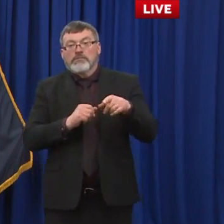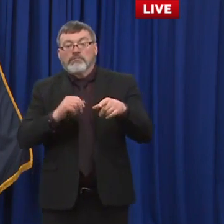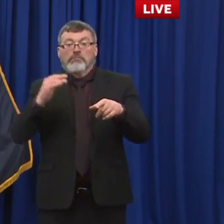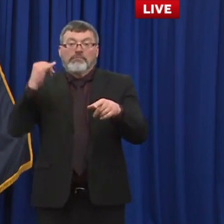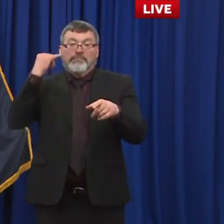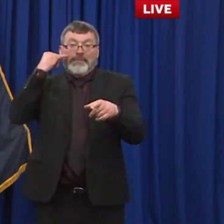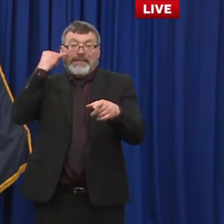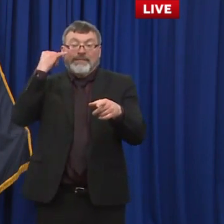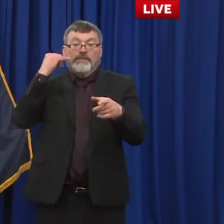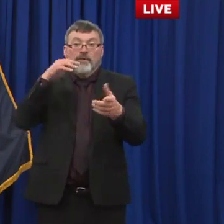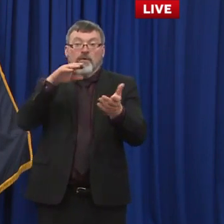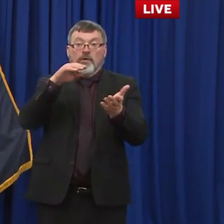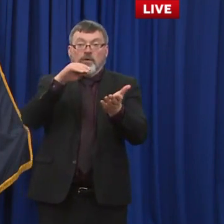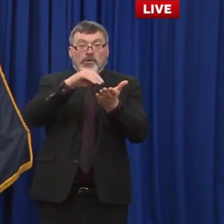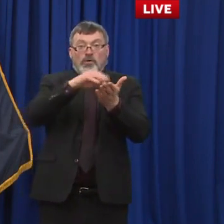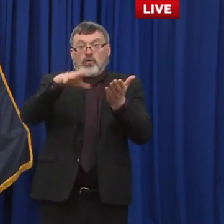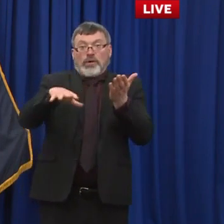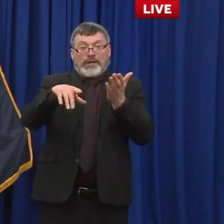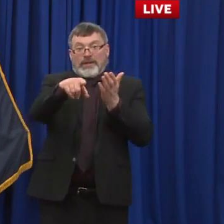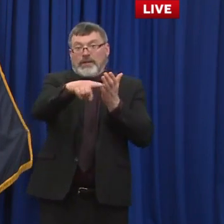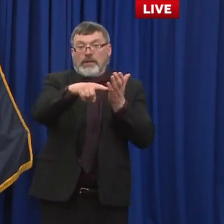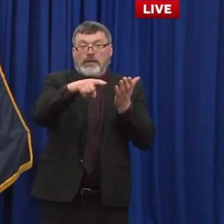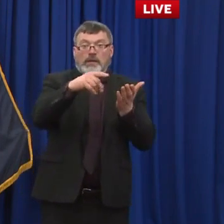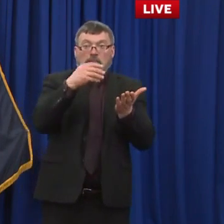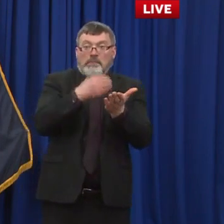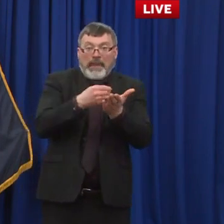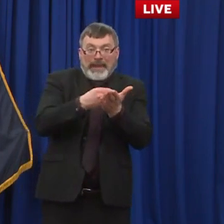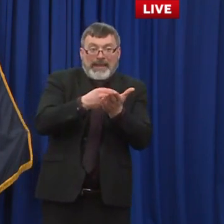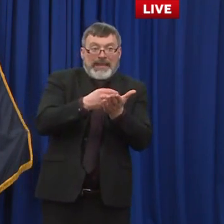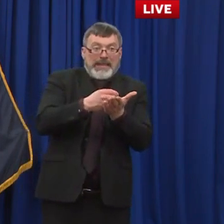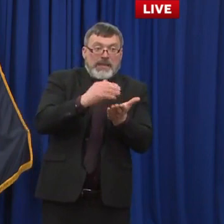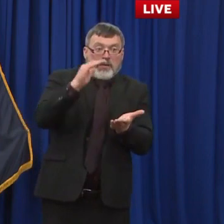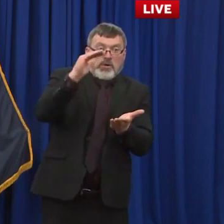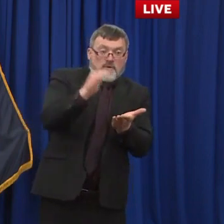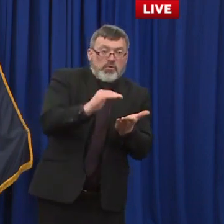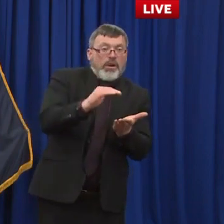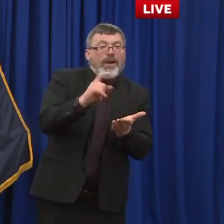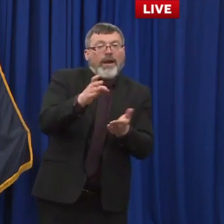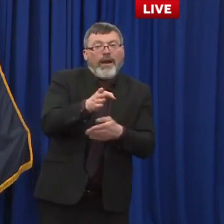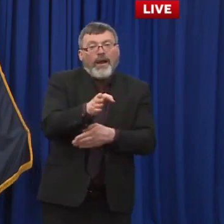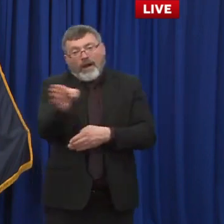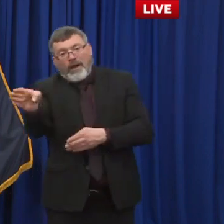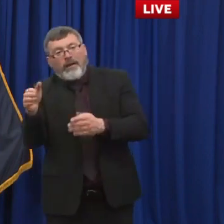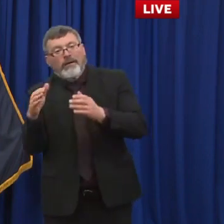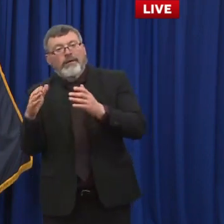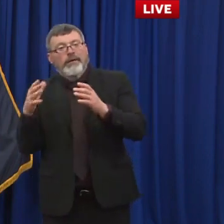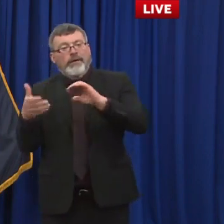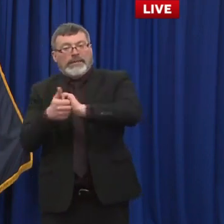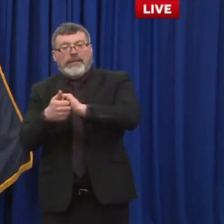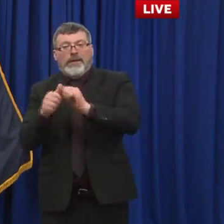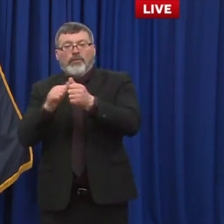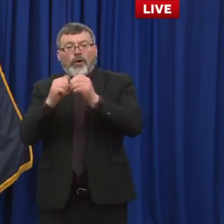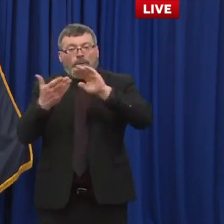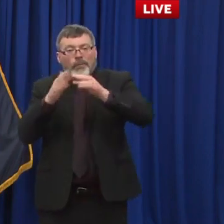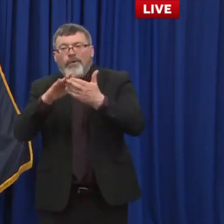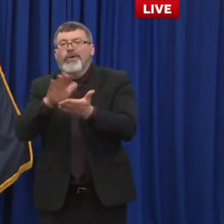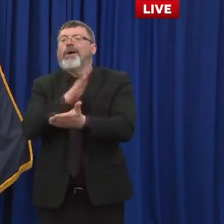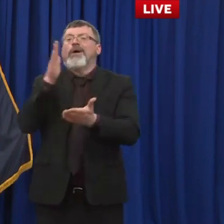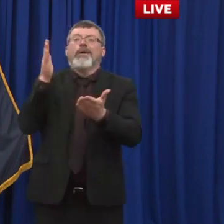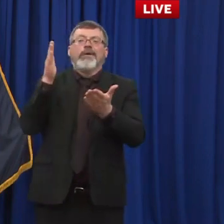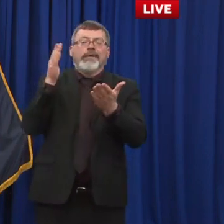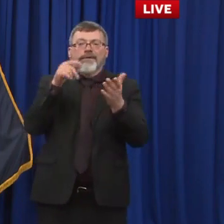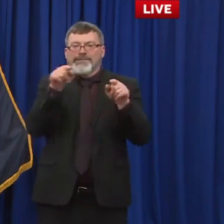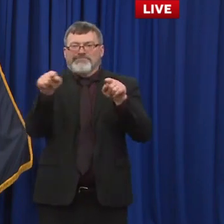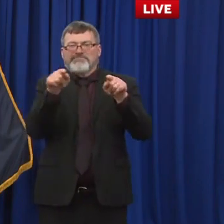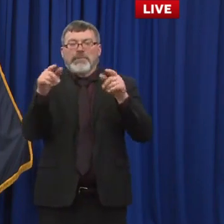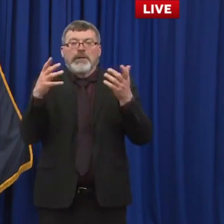effective uh when doing that so anything to broaden in that program it's something i've been advocating for uh for three years now the democrats took out of